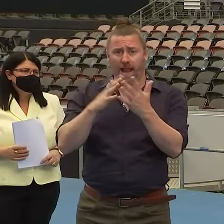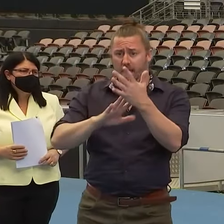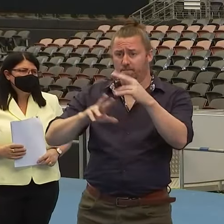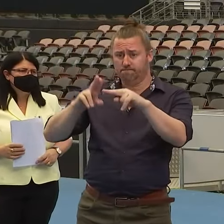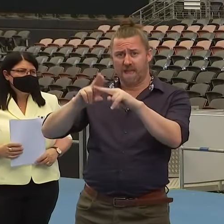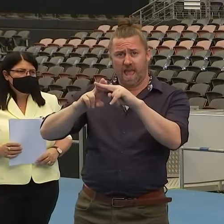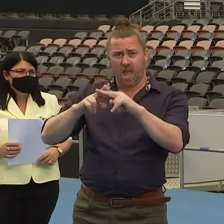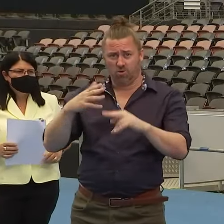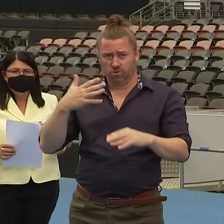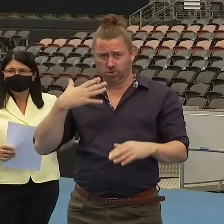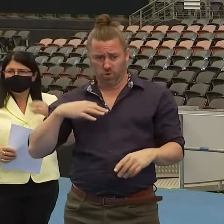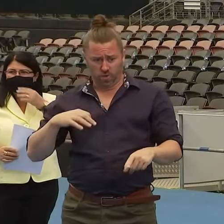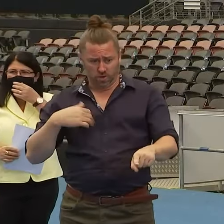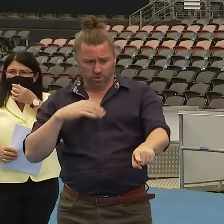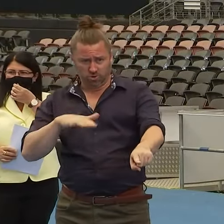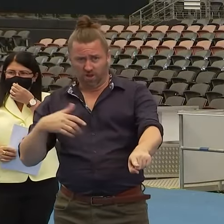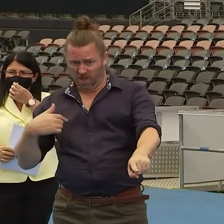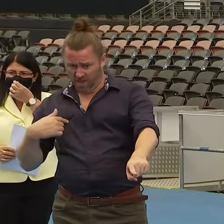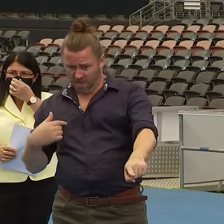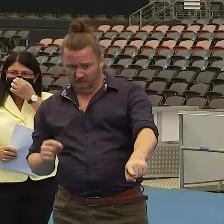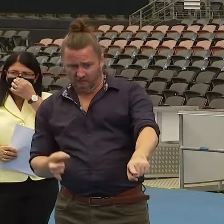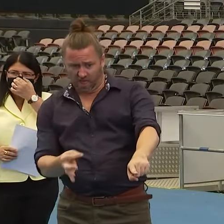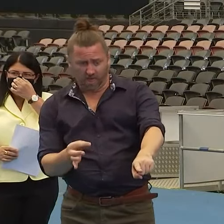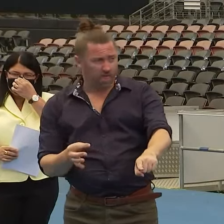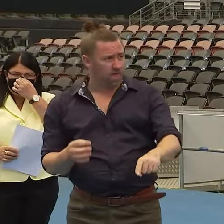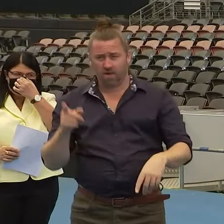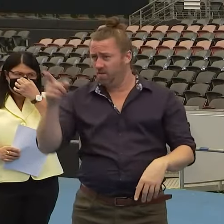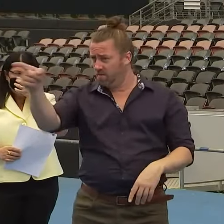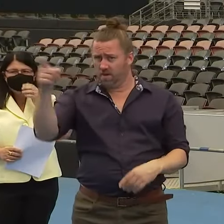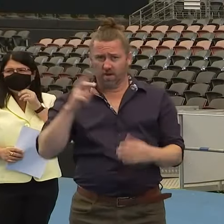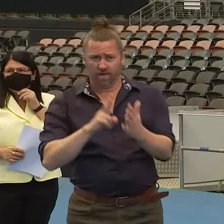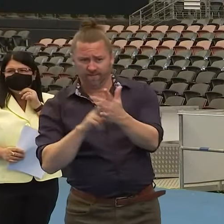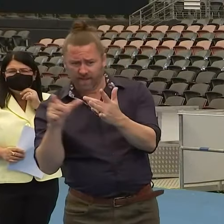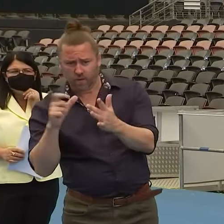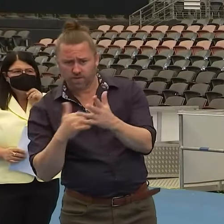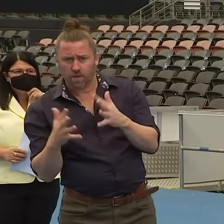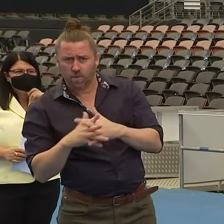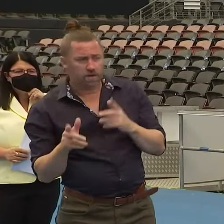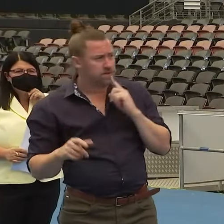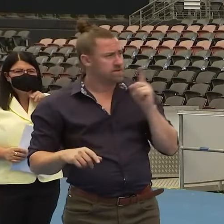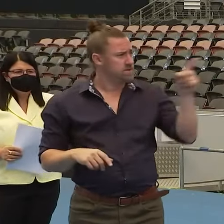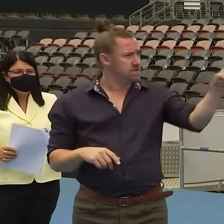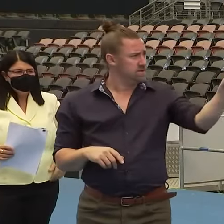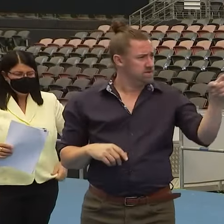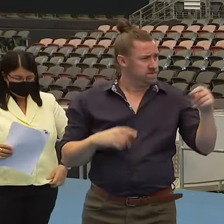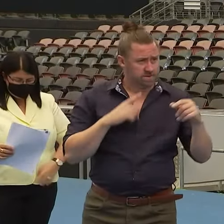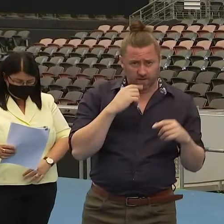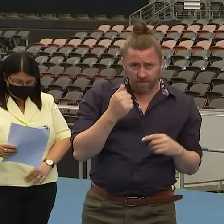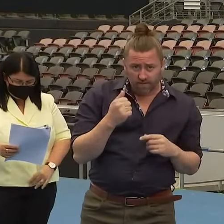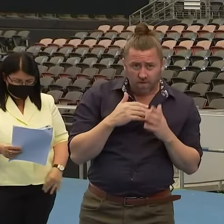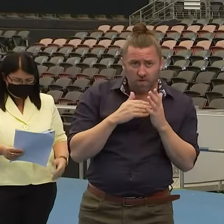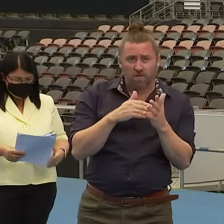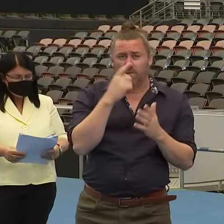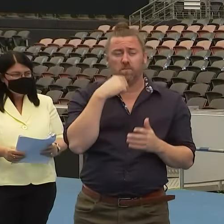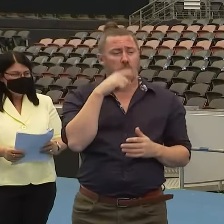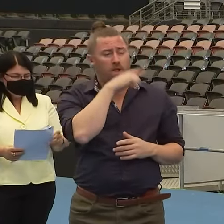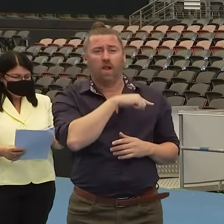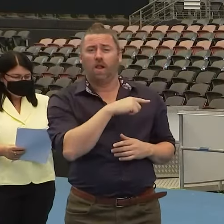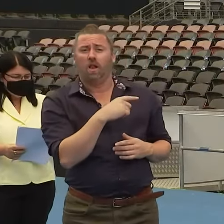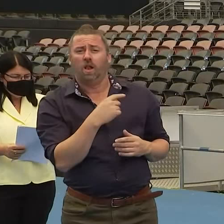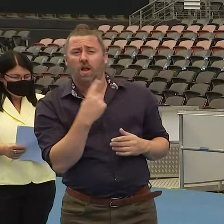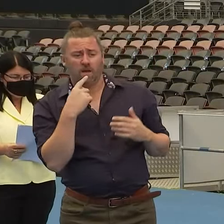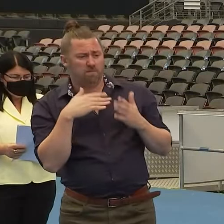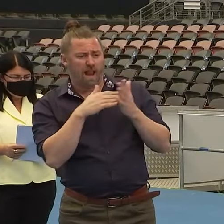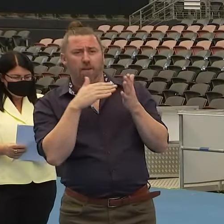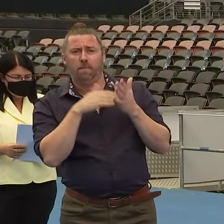tests to their children. Even New South Wales spending up about a million rat tests to schools, do you think they're wasting the rats to their home